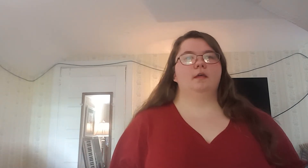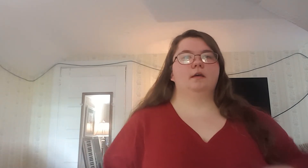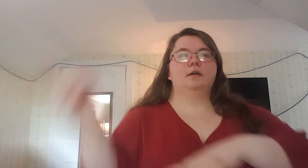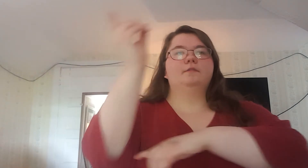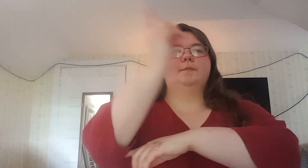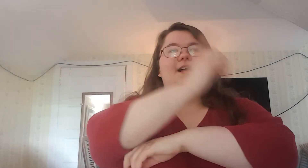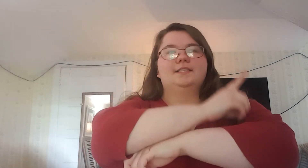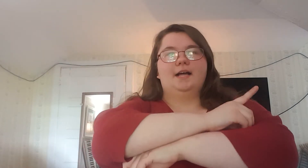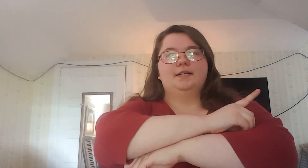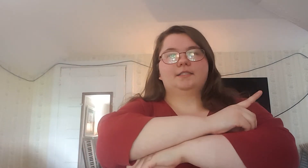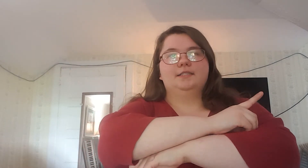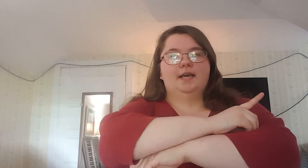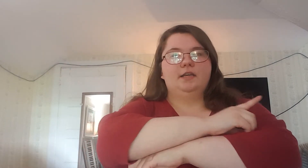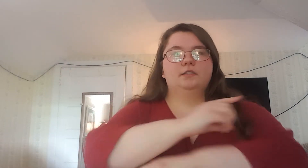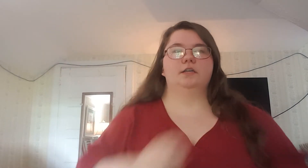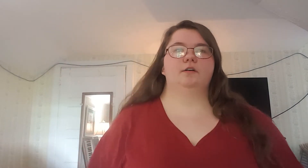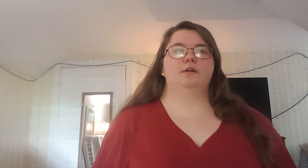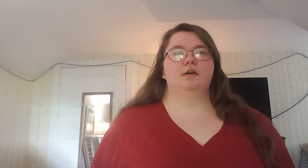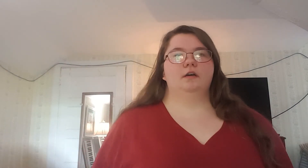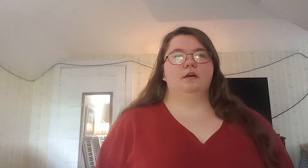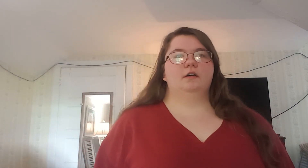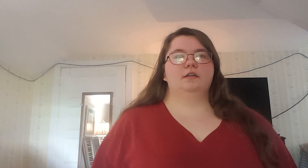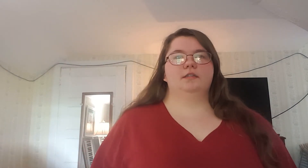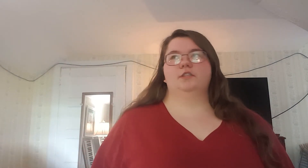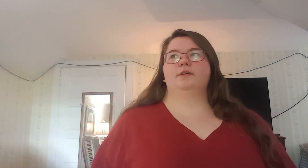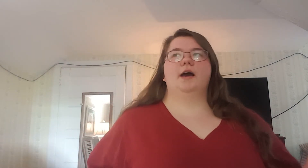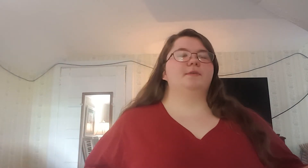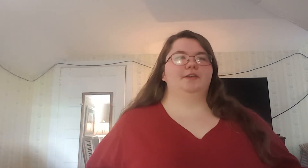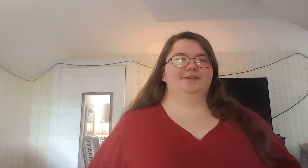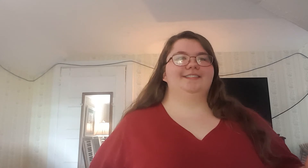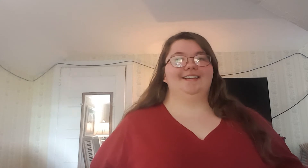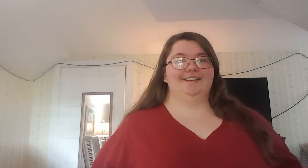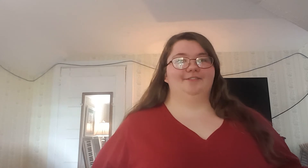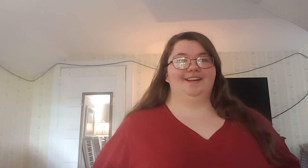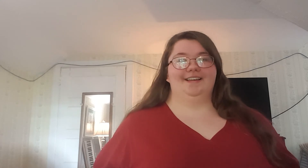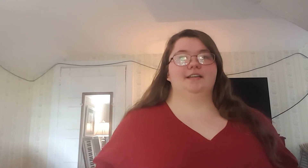from last class, day, so, this will not be used for E.